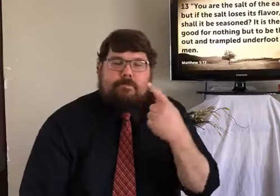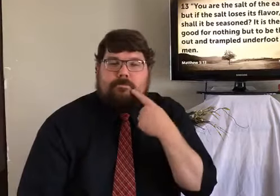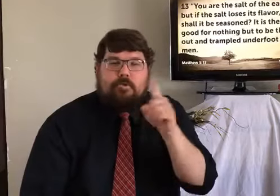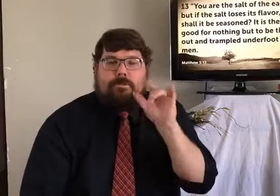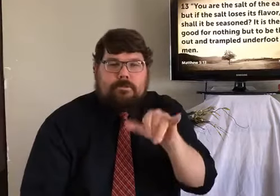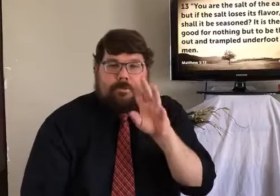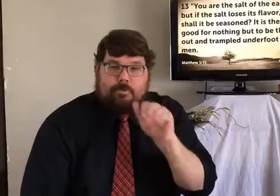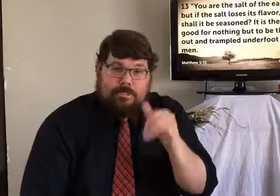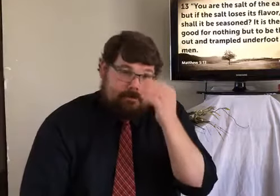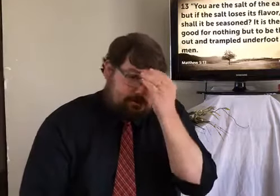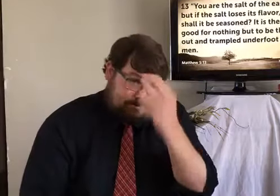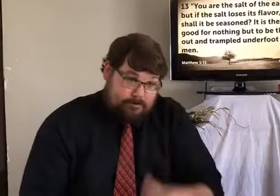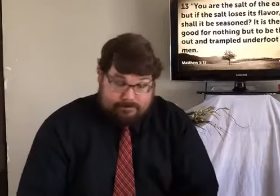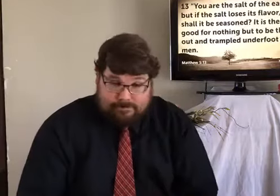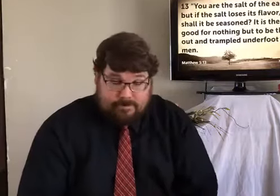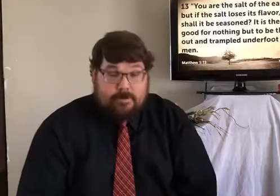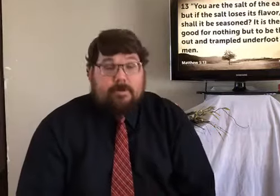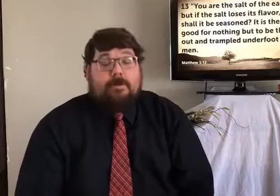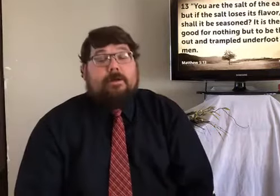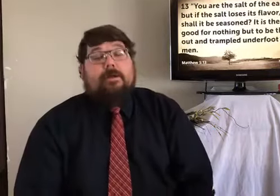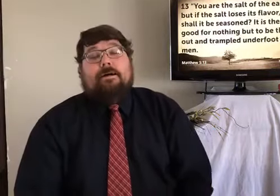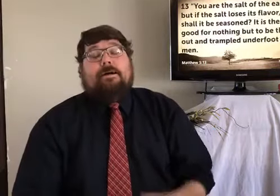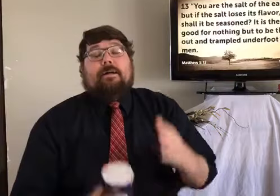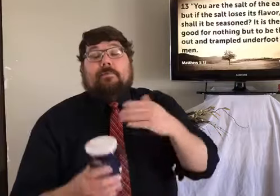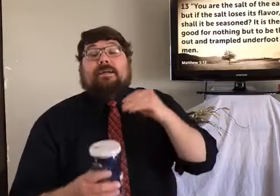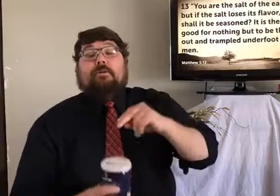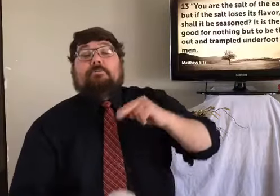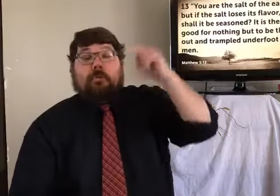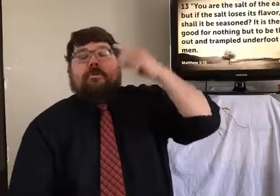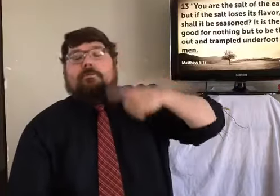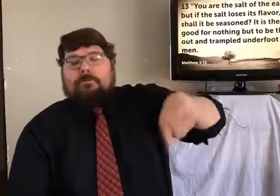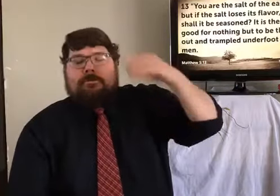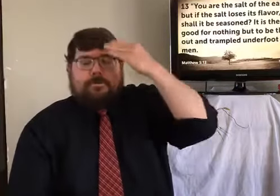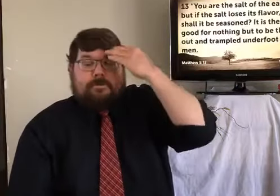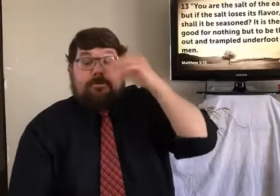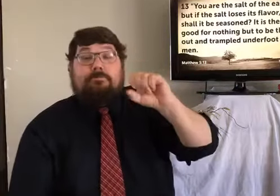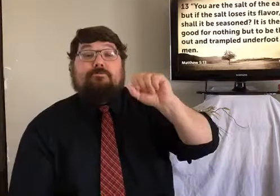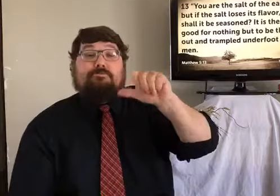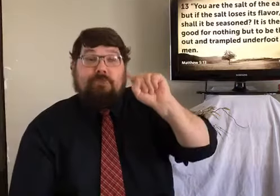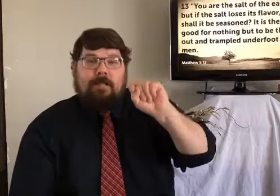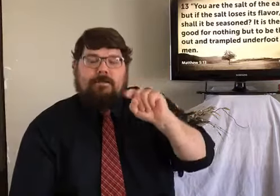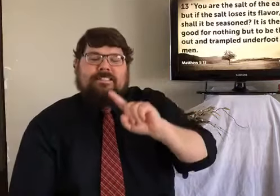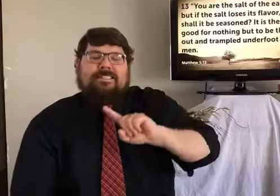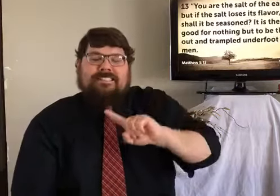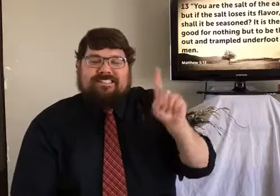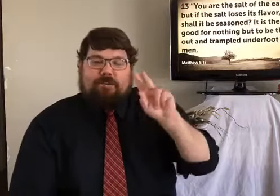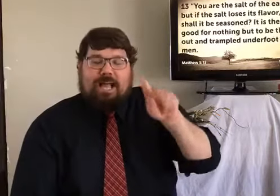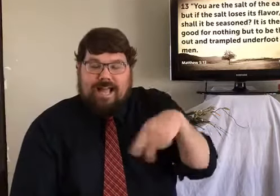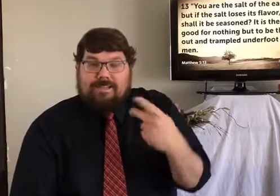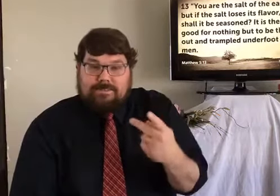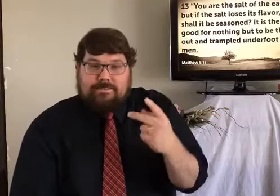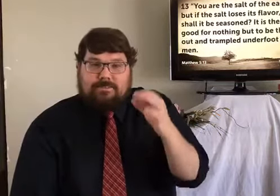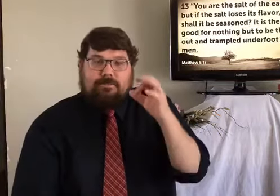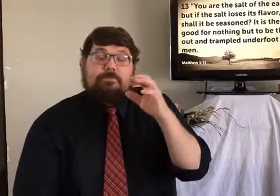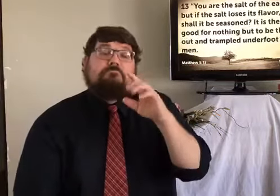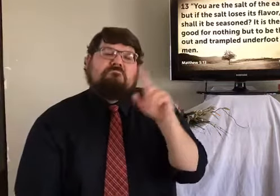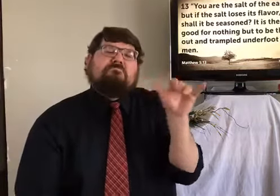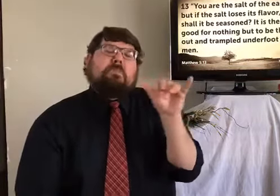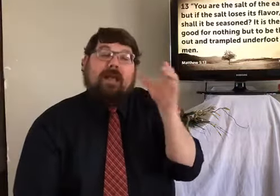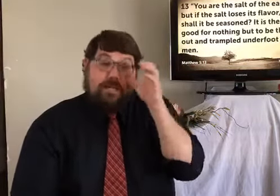that's not the kind of salt that goes outside. doesn't quite work that way. In the north, we know better. We use a different